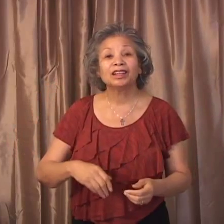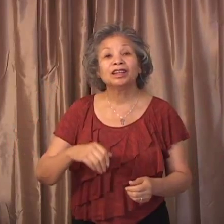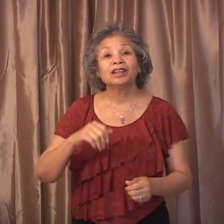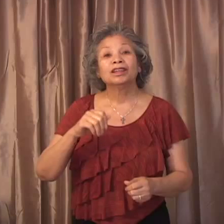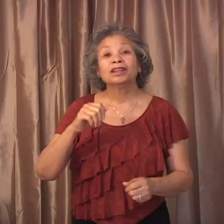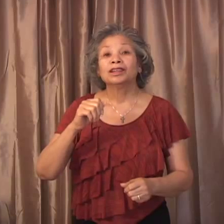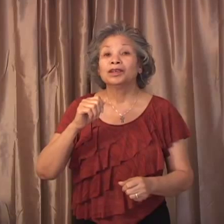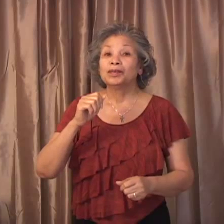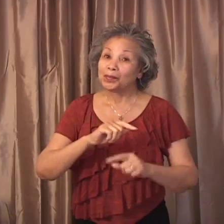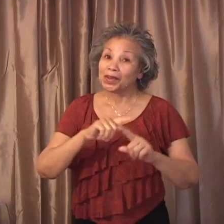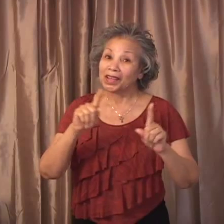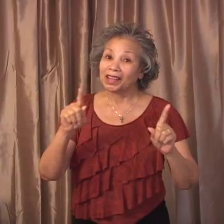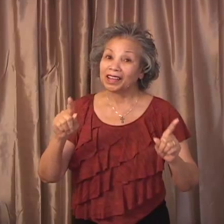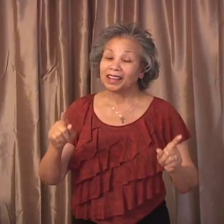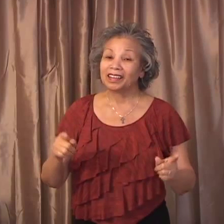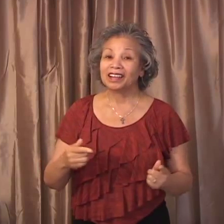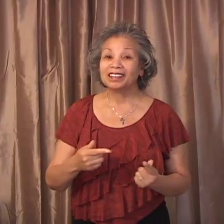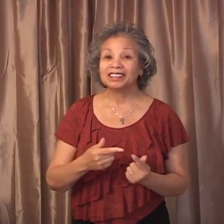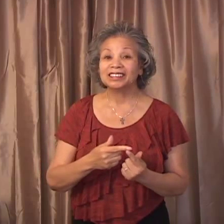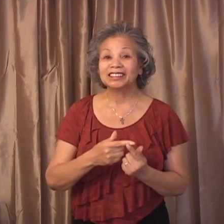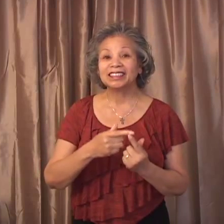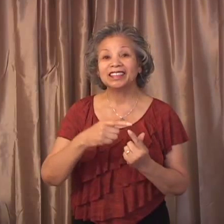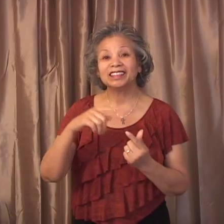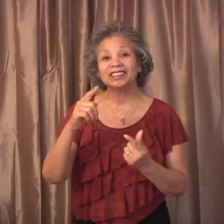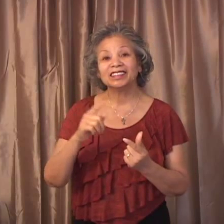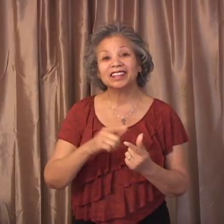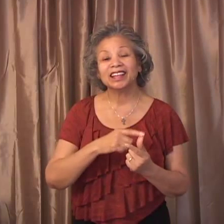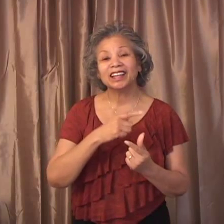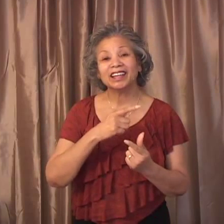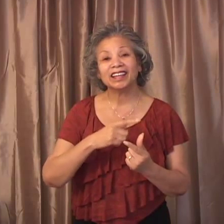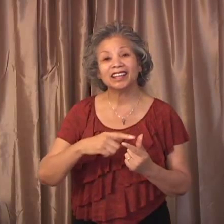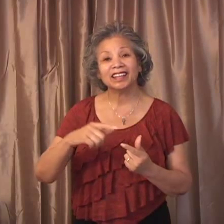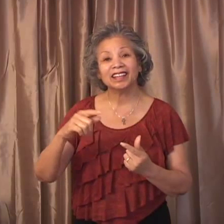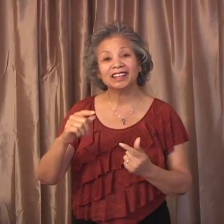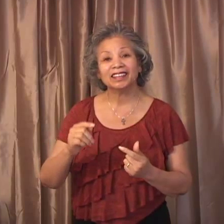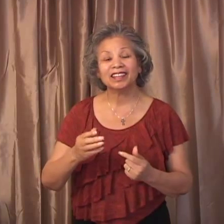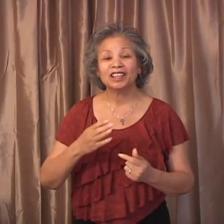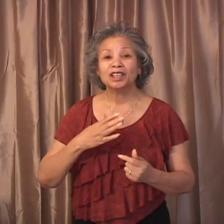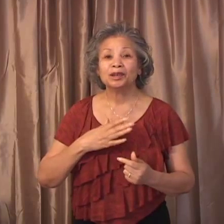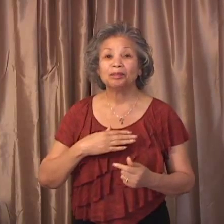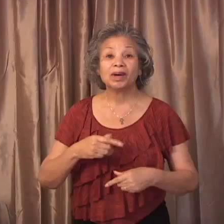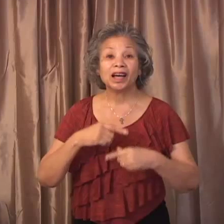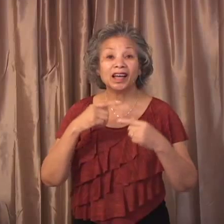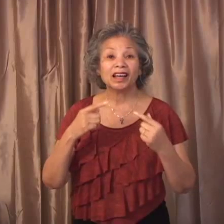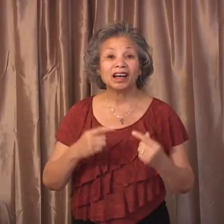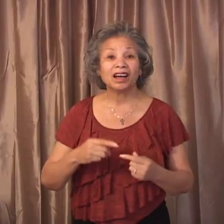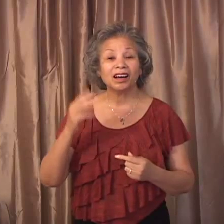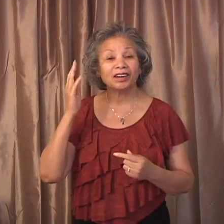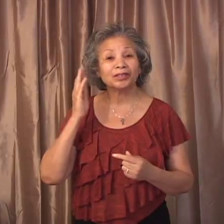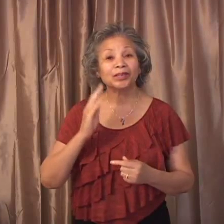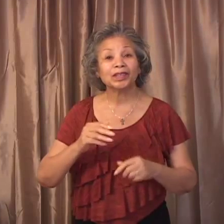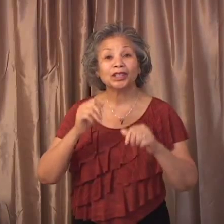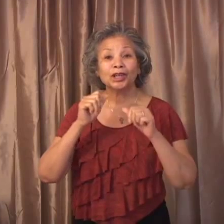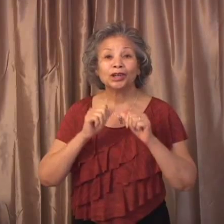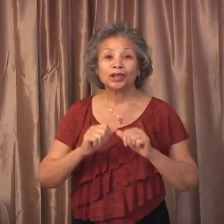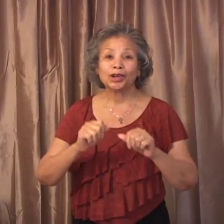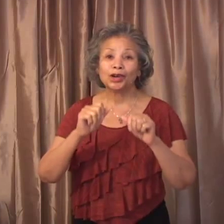But until then, my heart will go